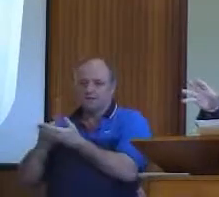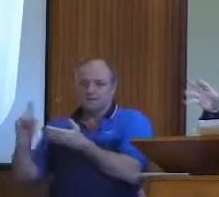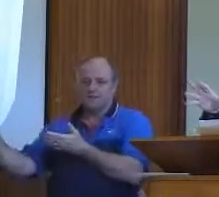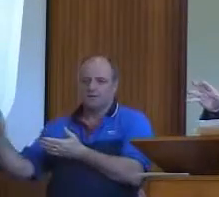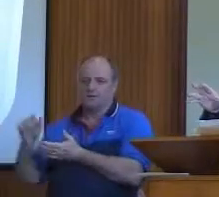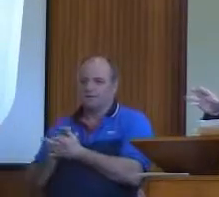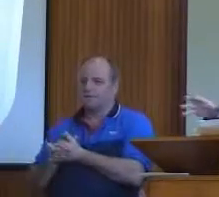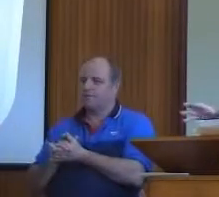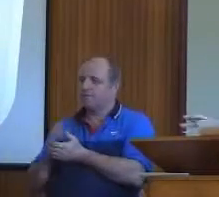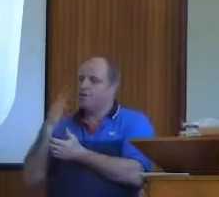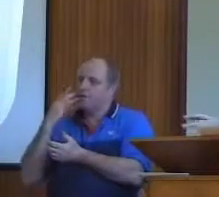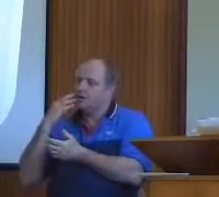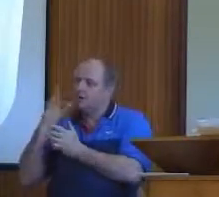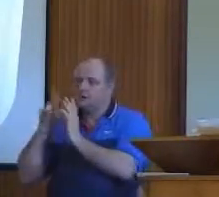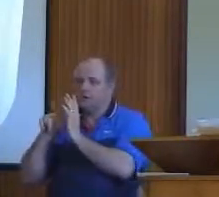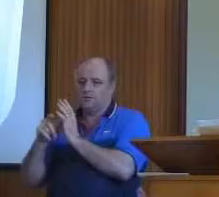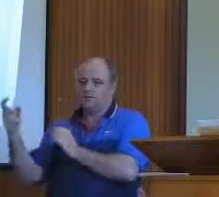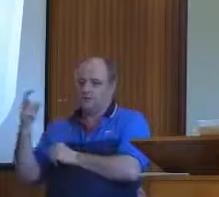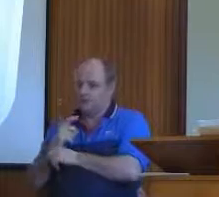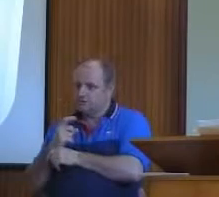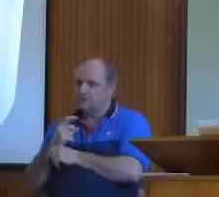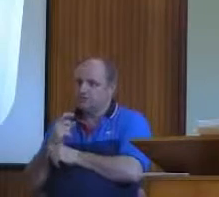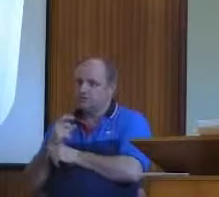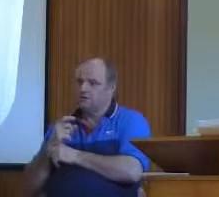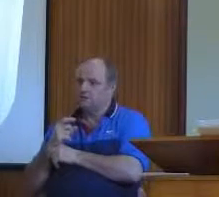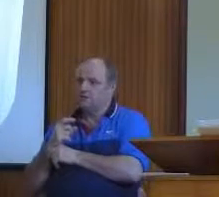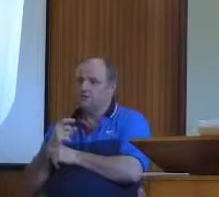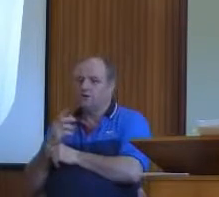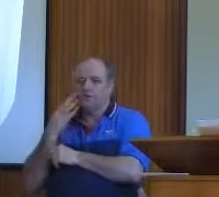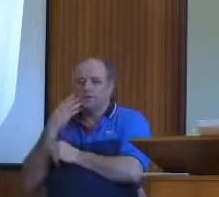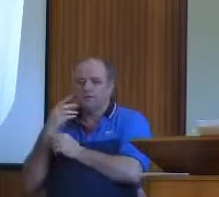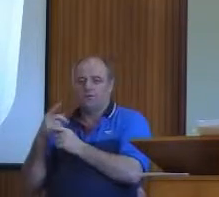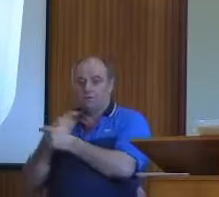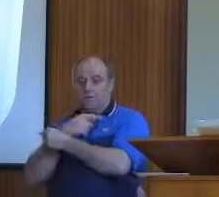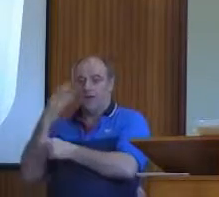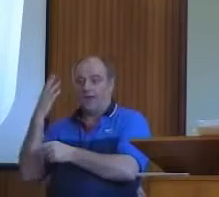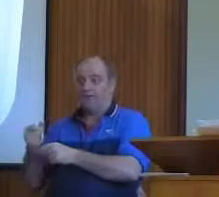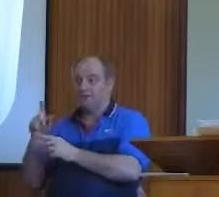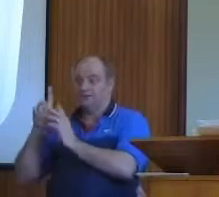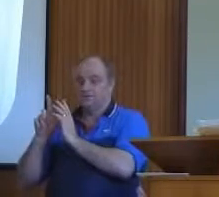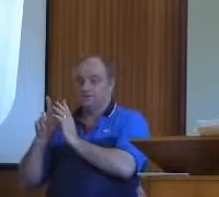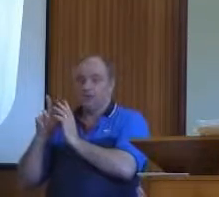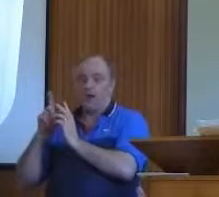when we have the opportunity to act on. and something inside ourselves says,